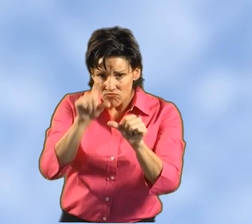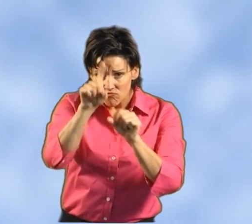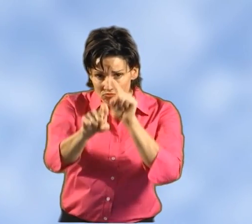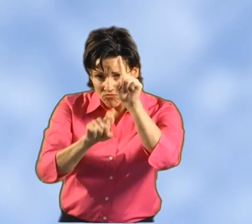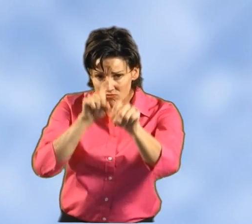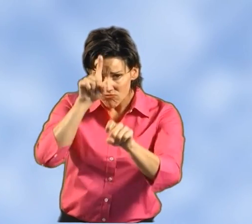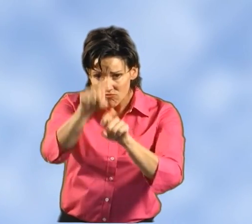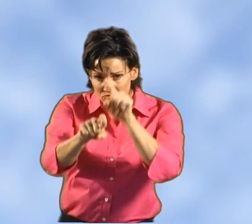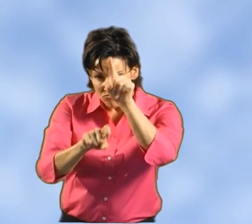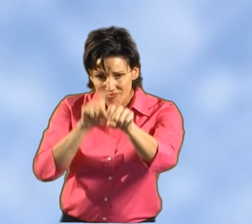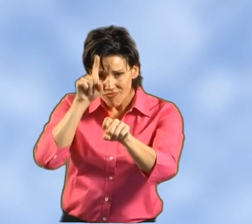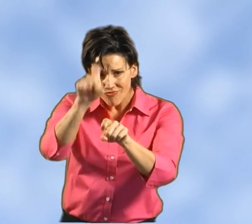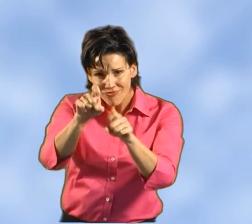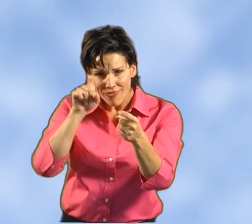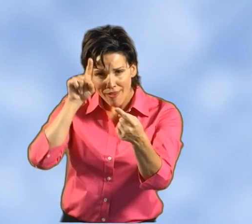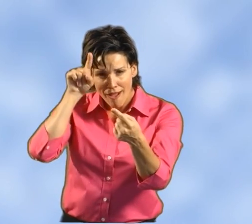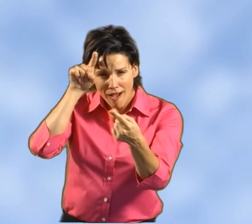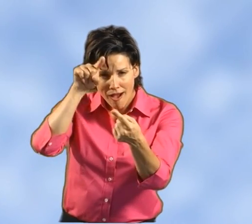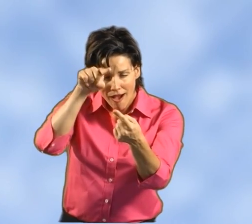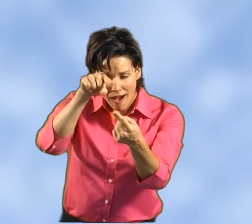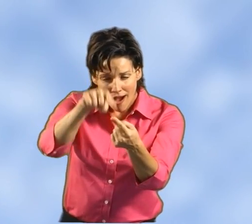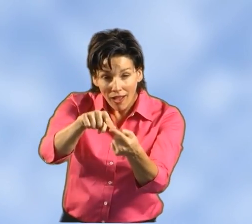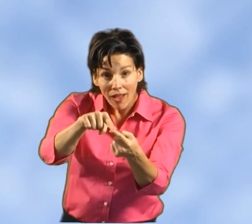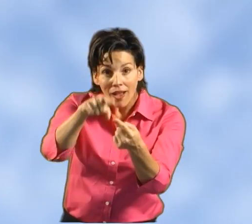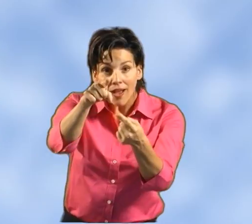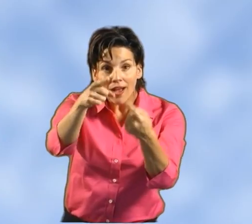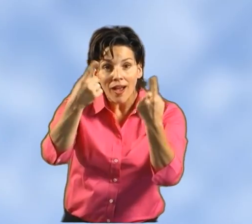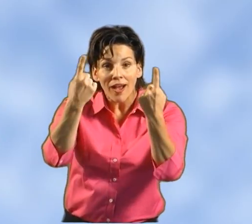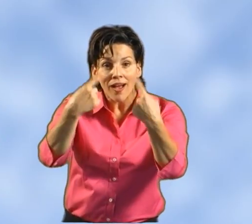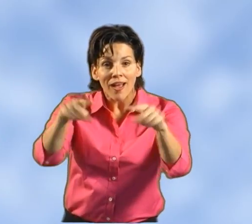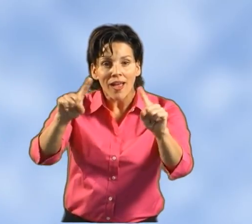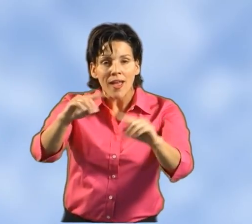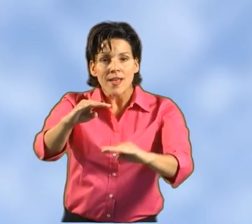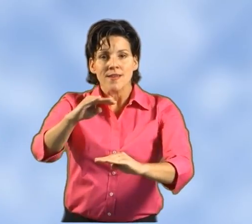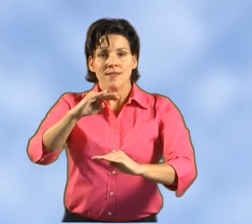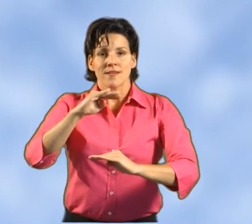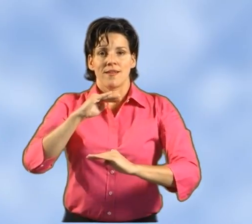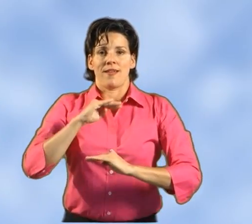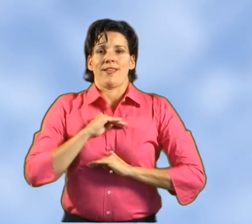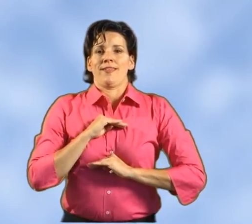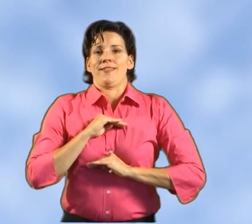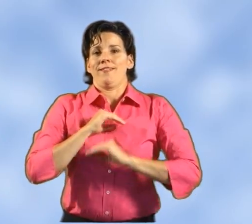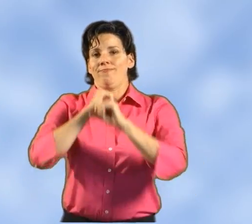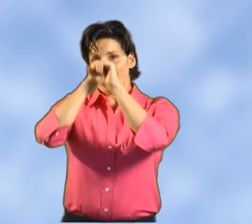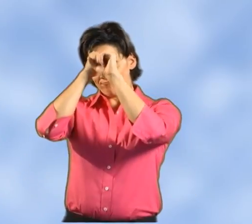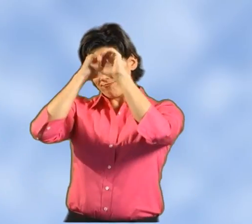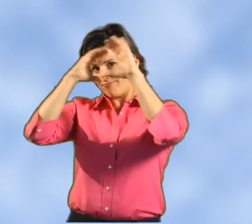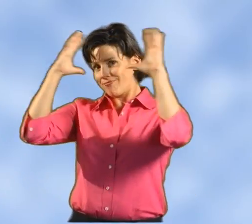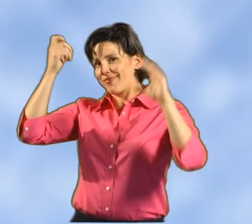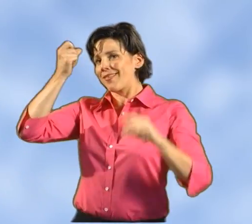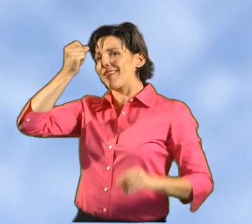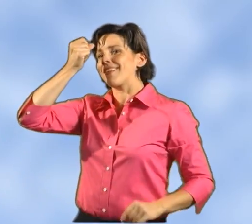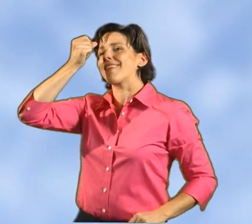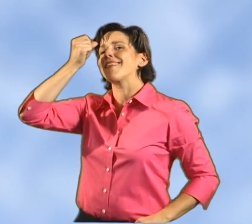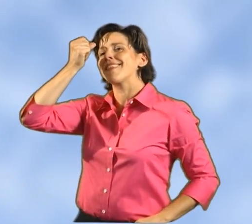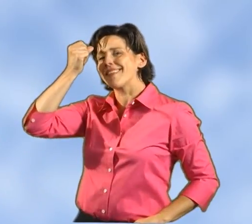And keep on asking questions until you feel completely satisfied that you understand.